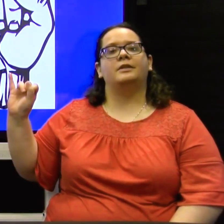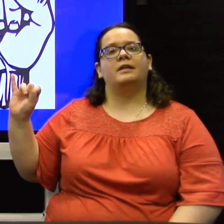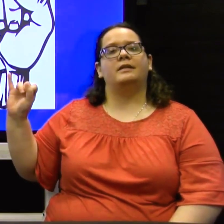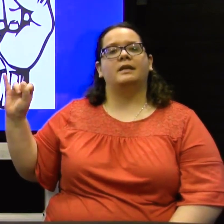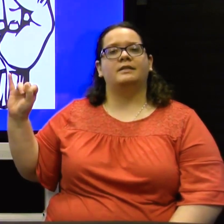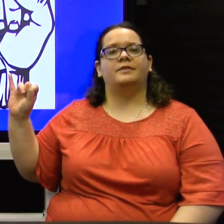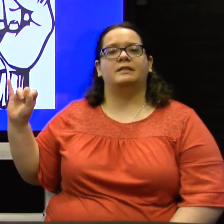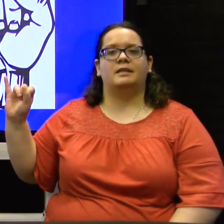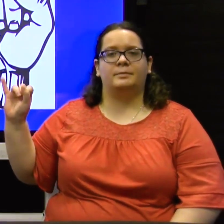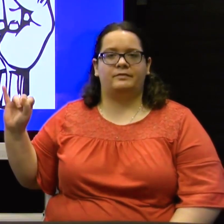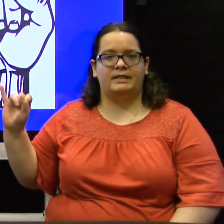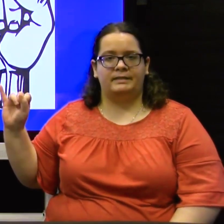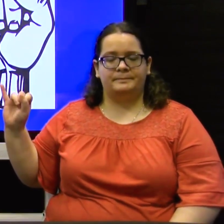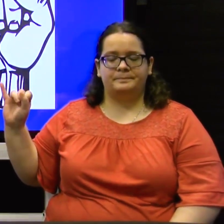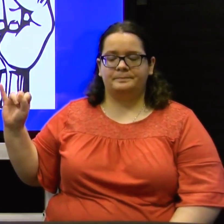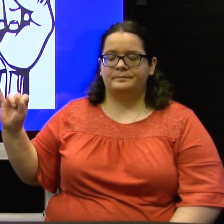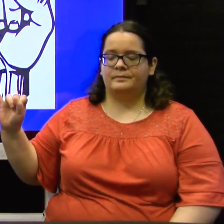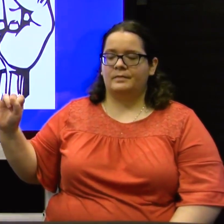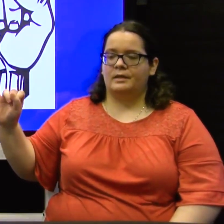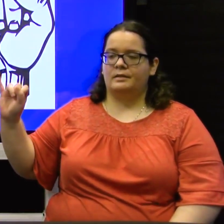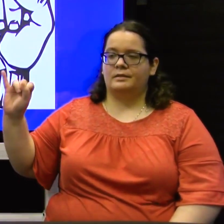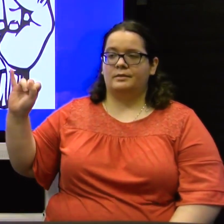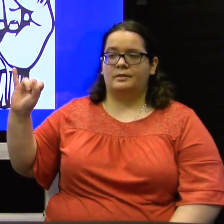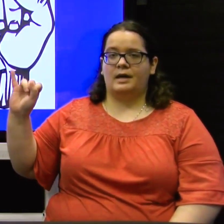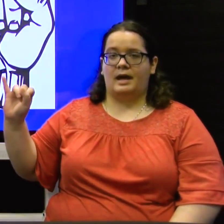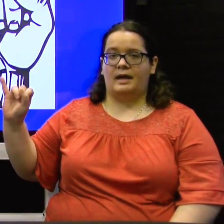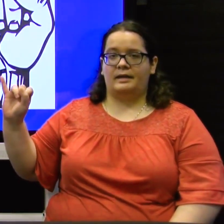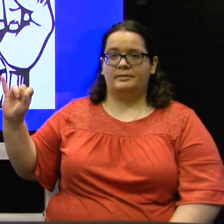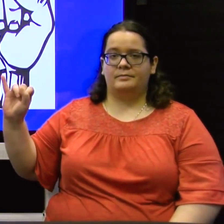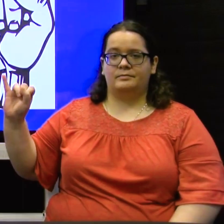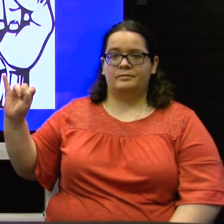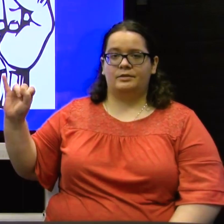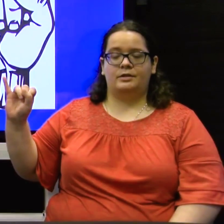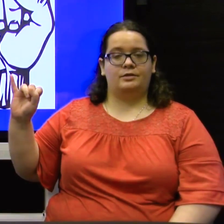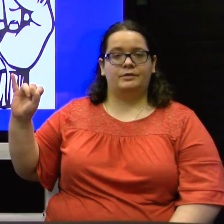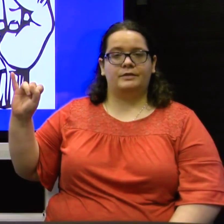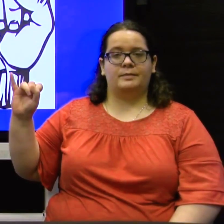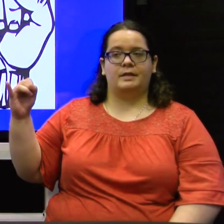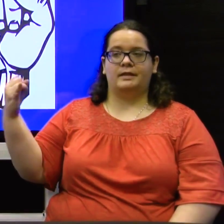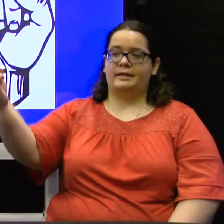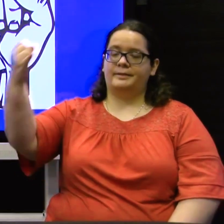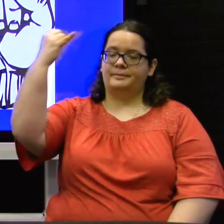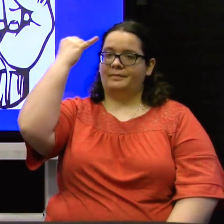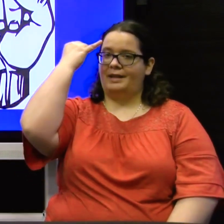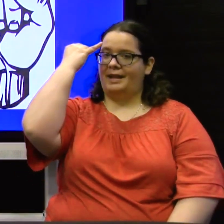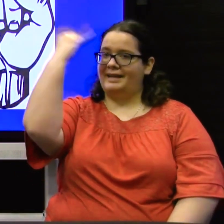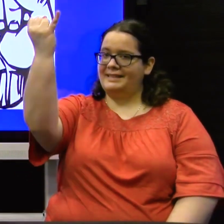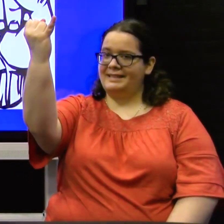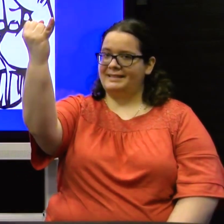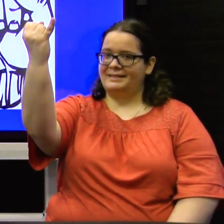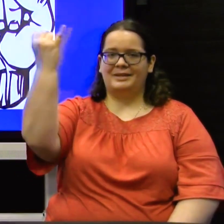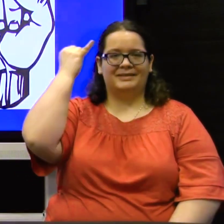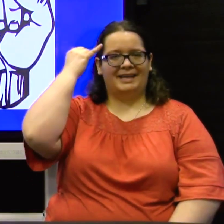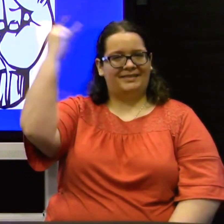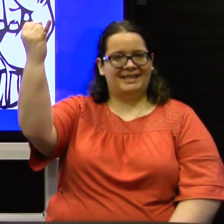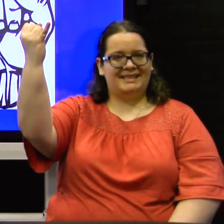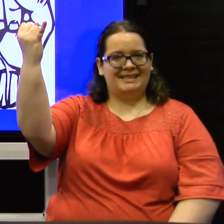drinking a nice fancy cup of tea. So, I. You can use for something like idea. Oh, I have an idea.